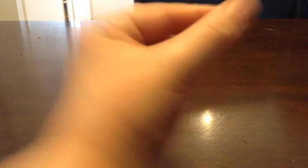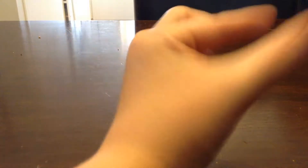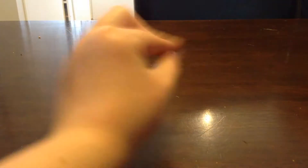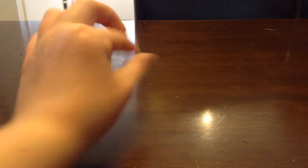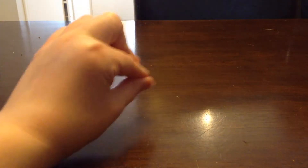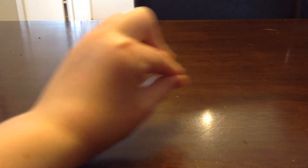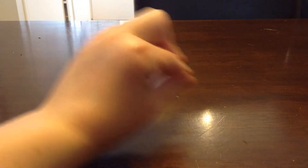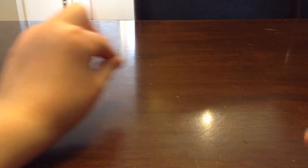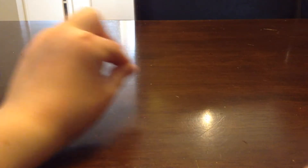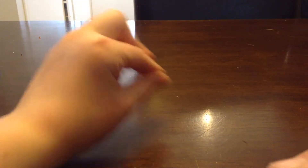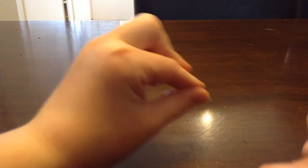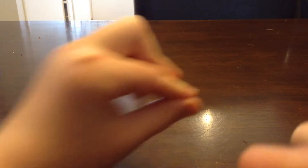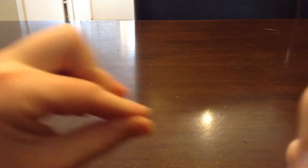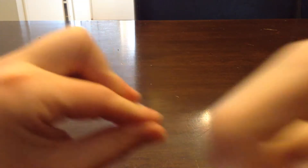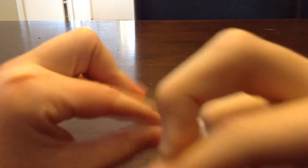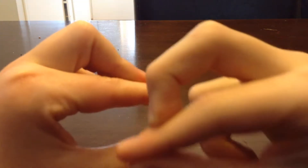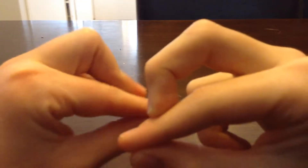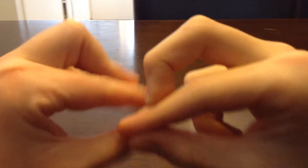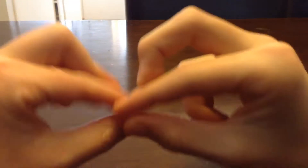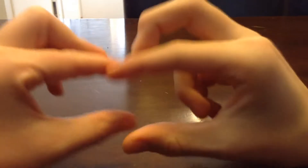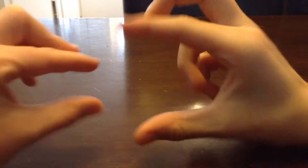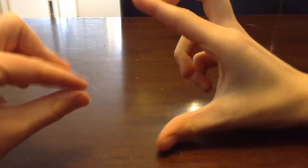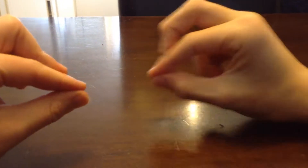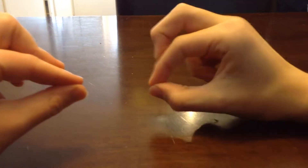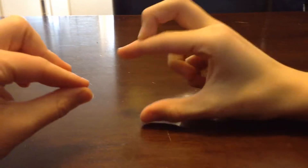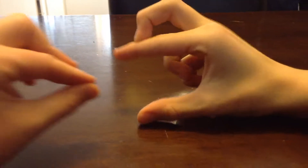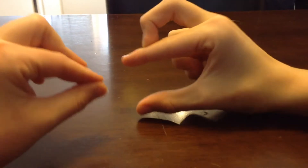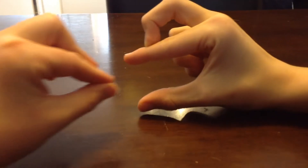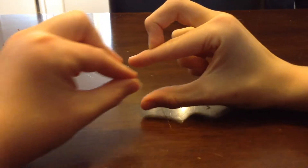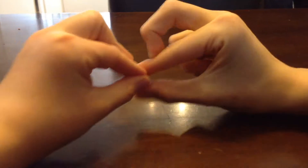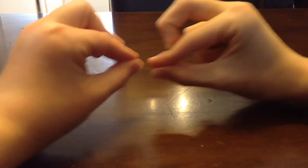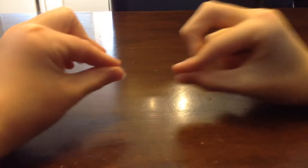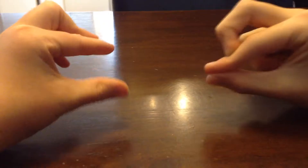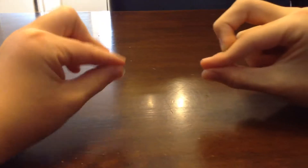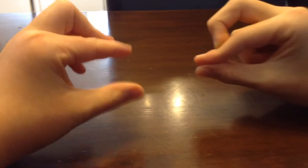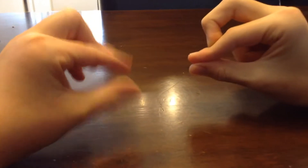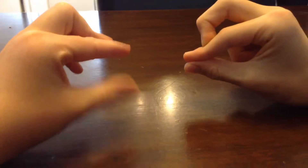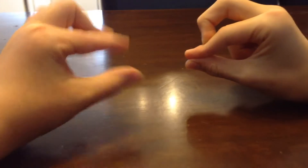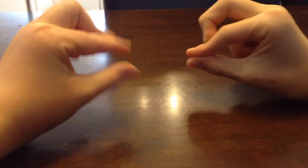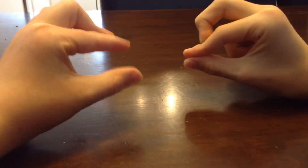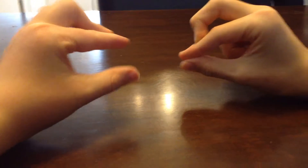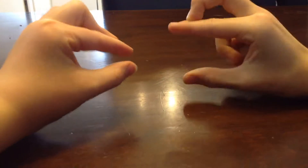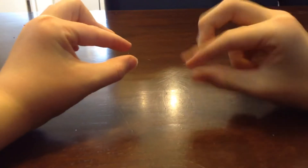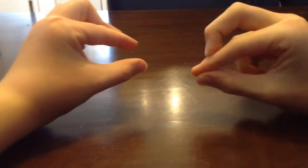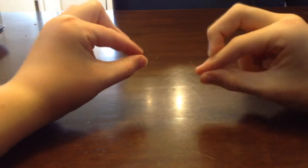I wonder who's here? Hi! Who are you? I'm someone. And what's someone for me? Someone.